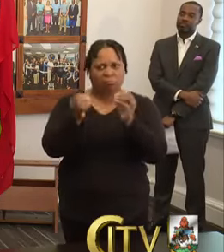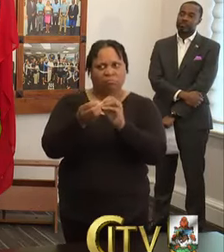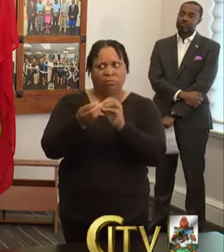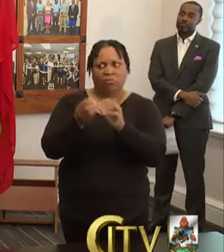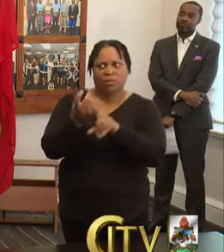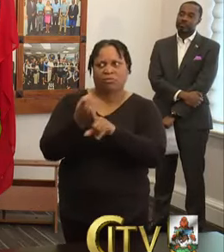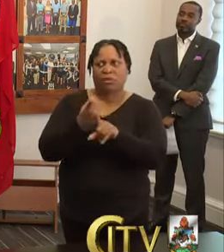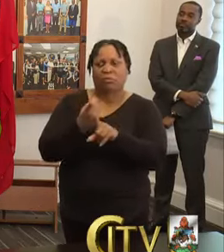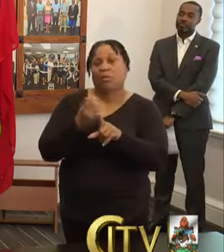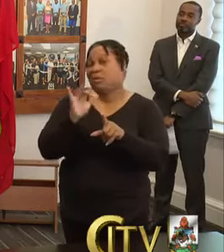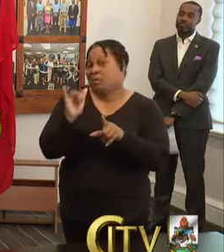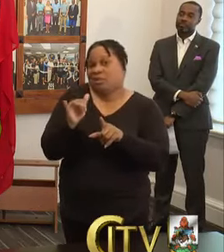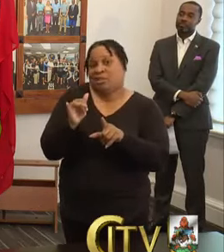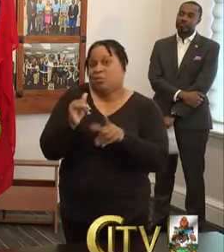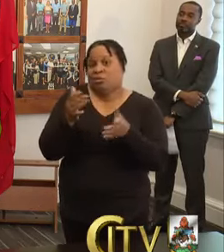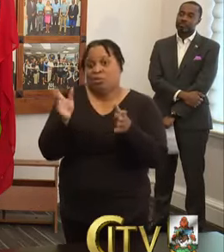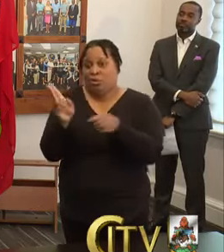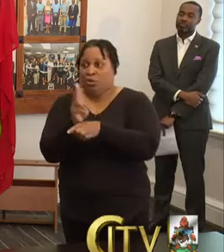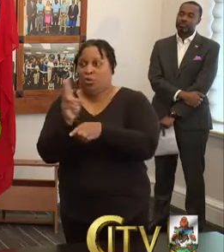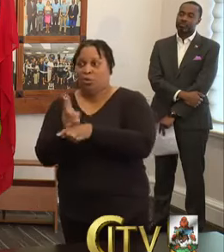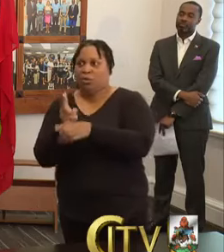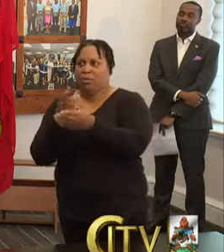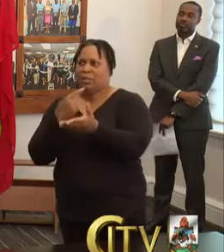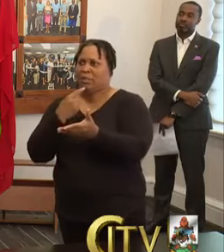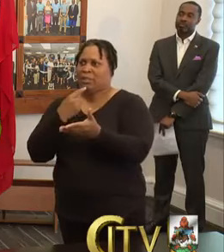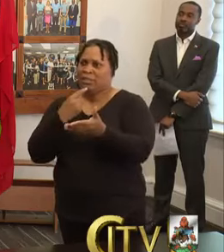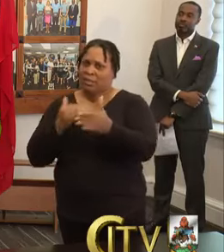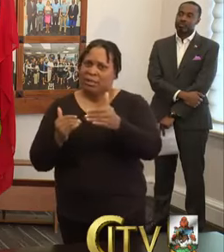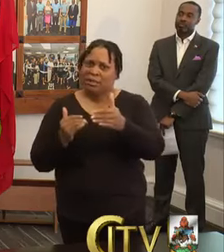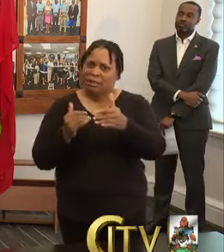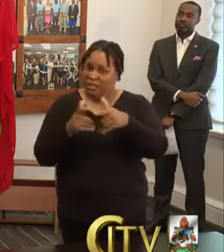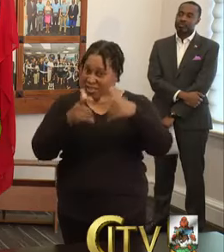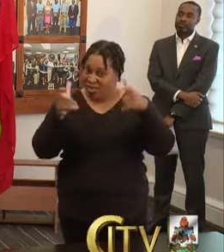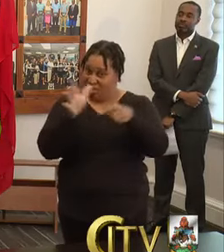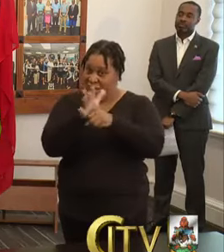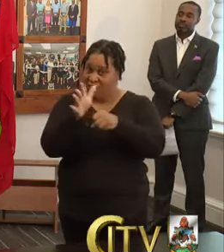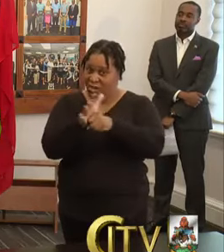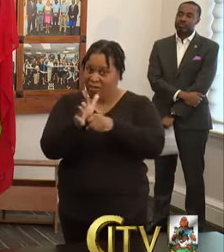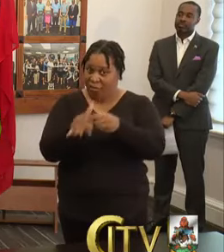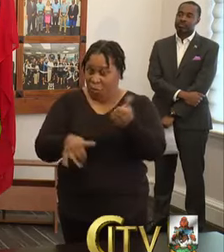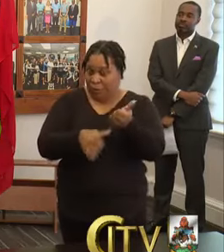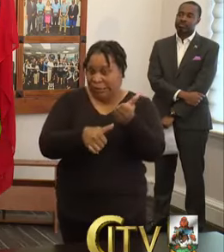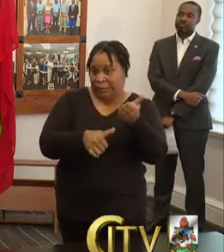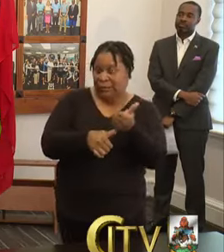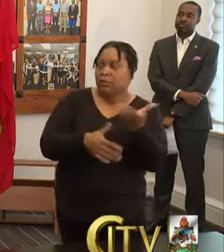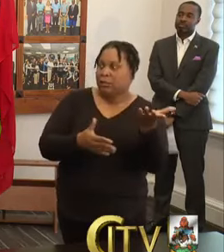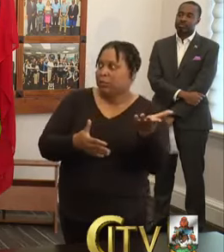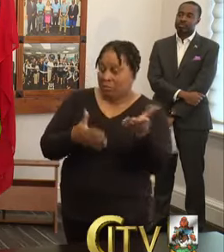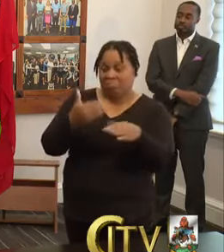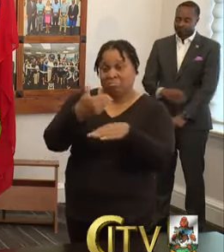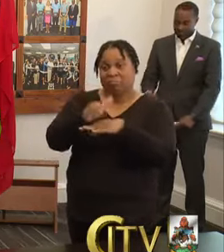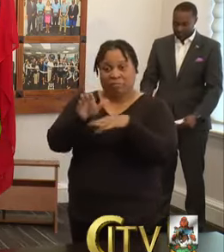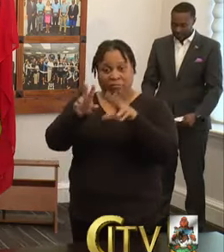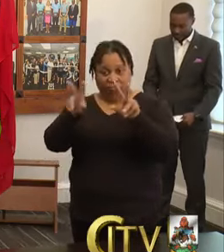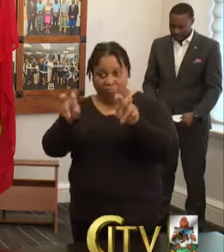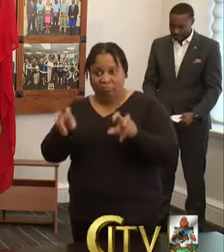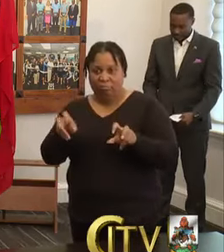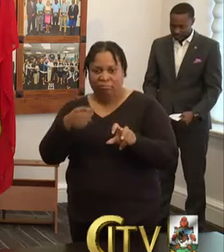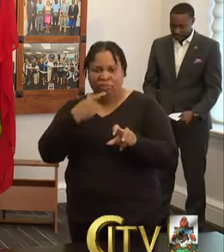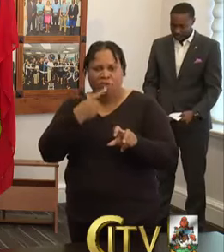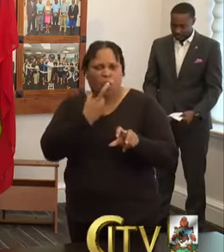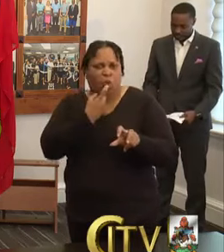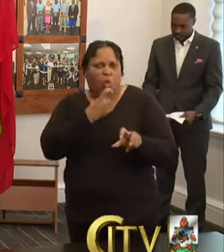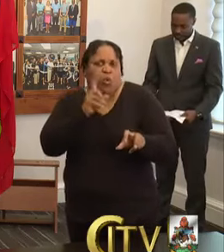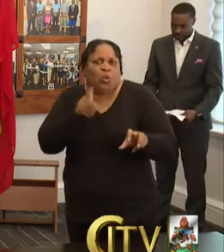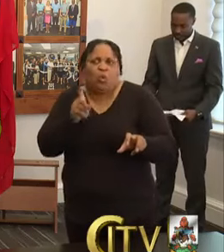that is what we can go by. So the numbers wasn't large enough to assist? Well, I'm saying that, uh, we sent out a survey to say who wants